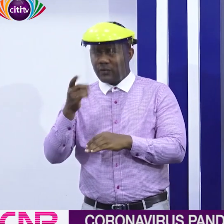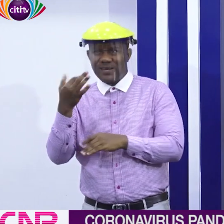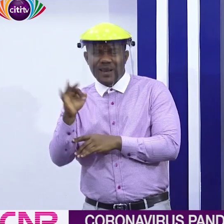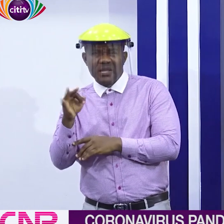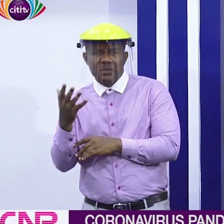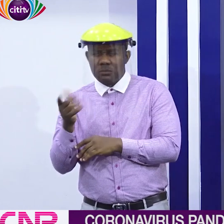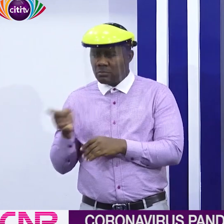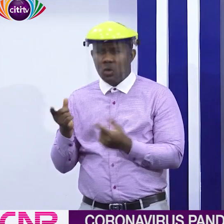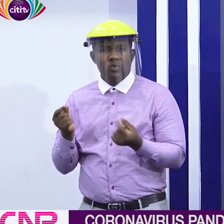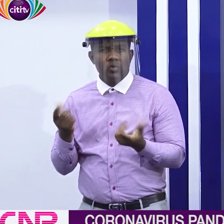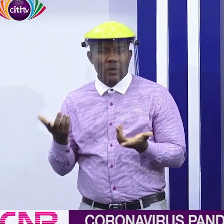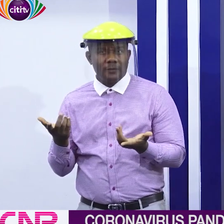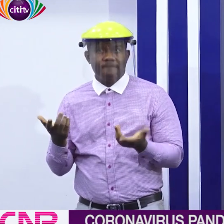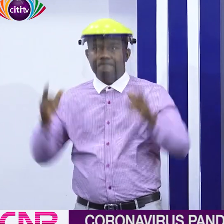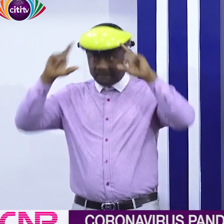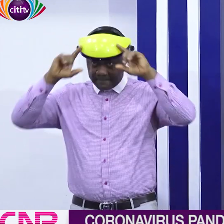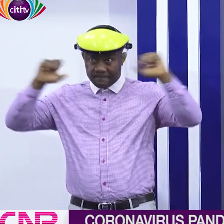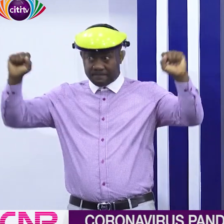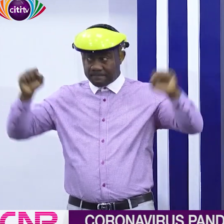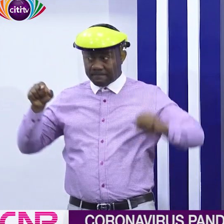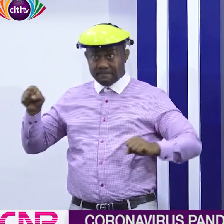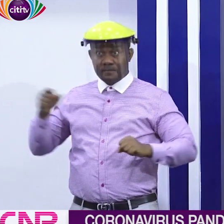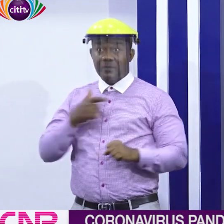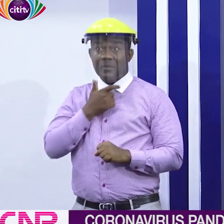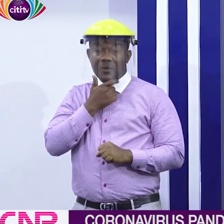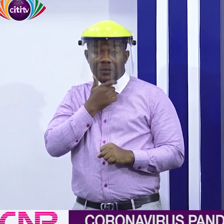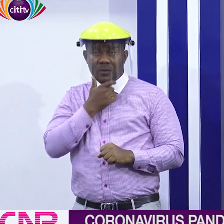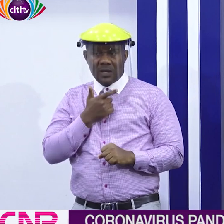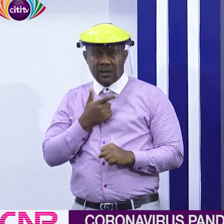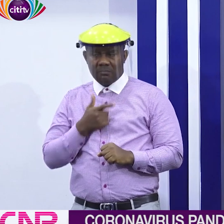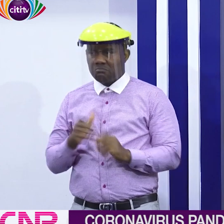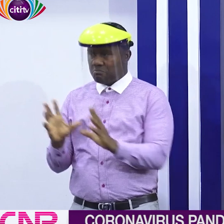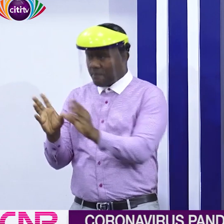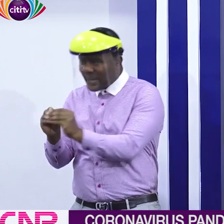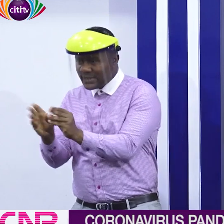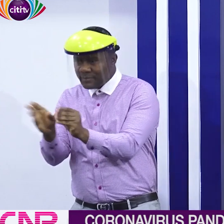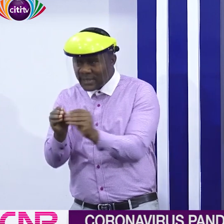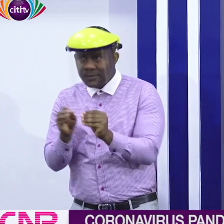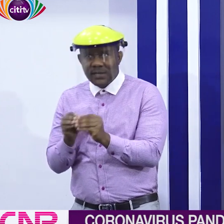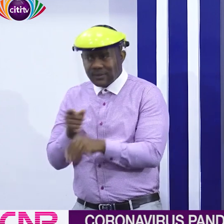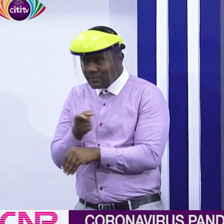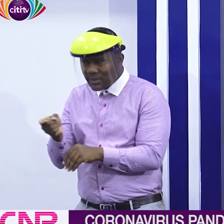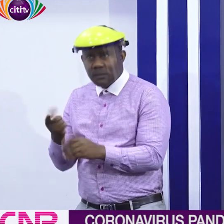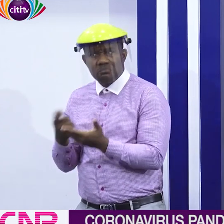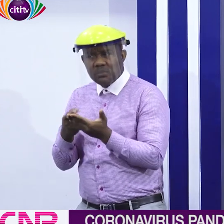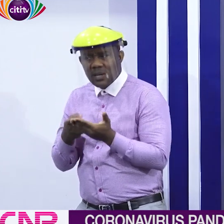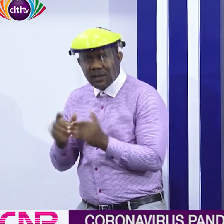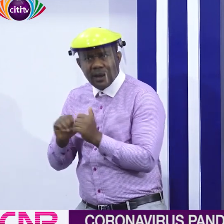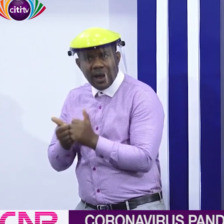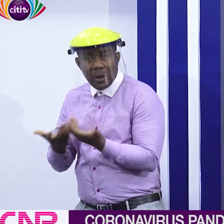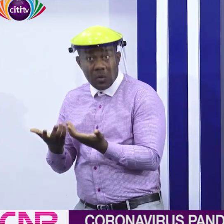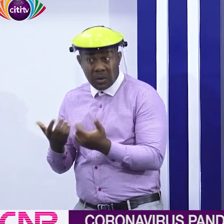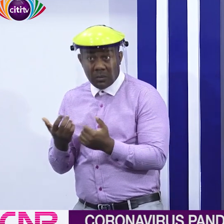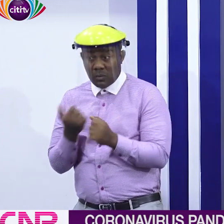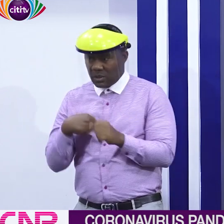Persuant to this, the President of the Republic, Danado Danko Okufuado, has commenced engagements with various stakeholders on safety